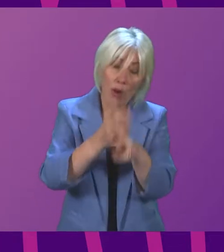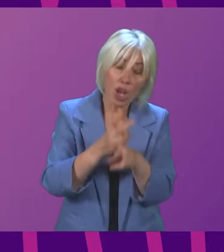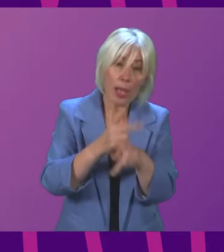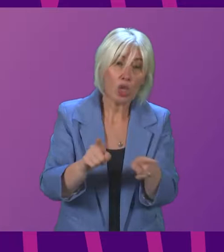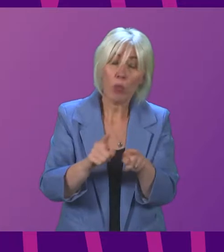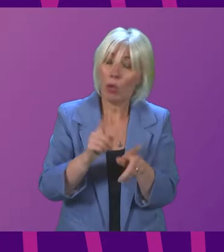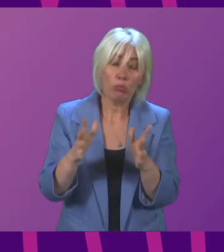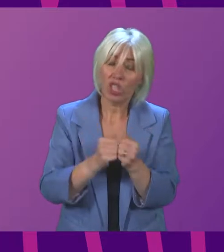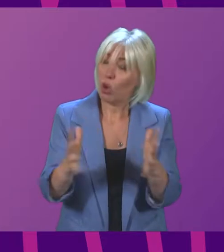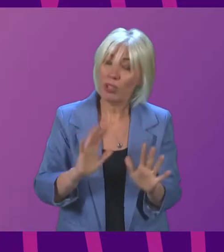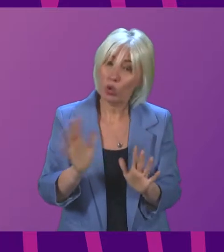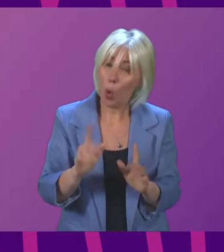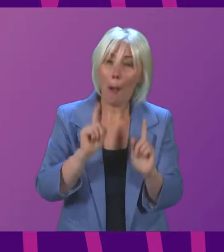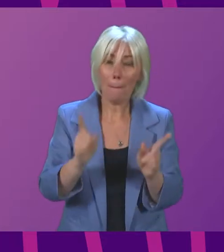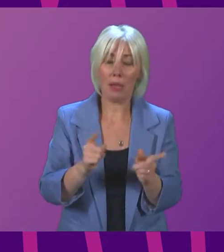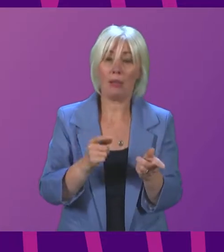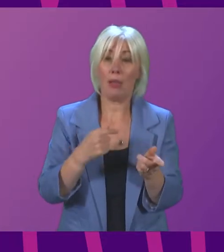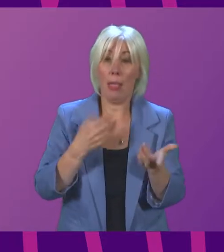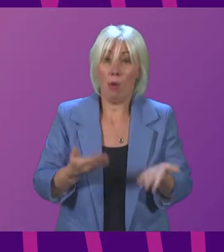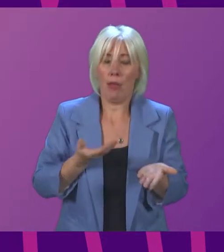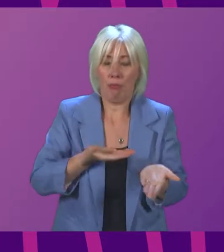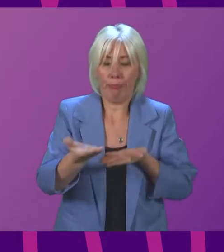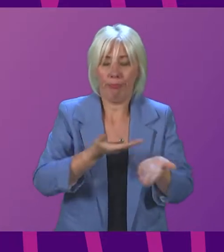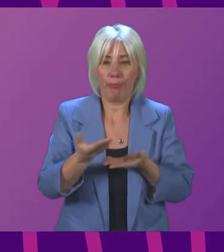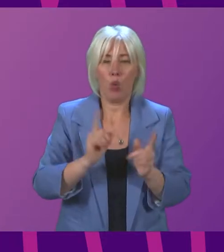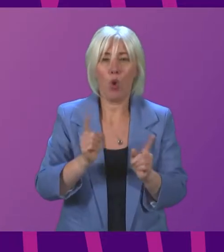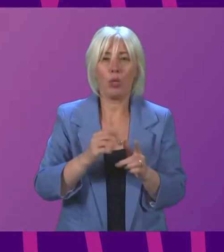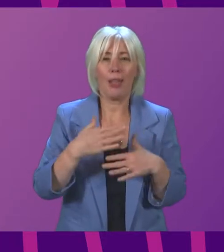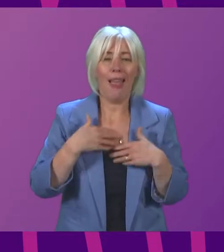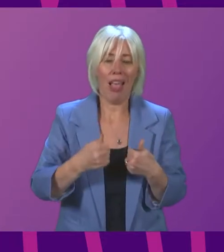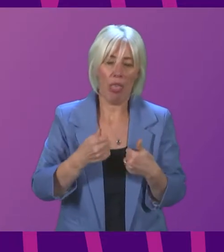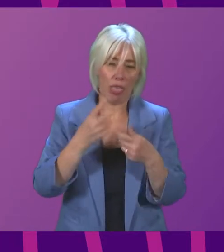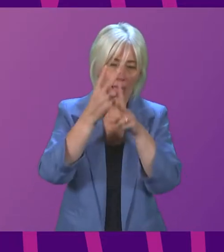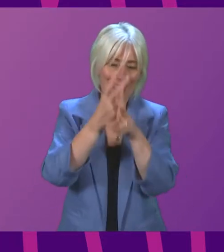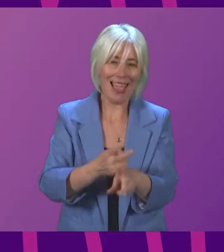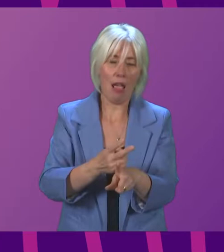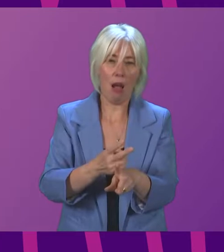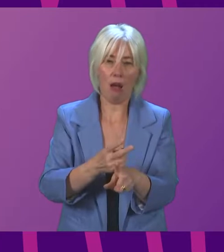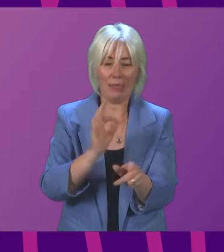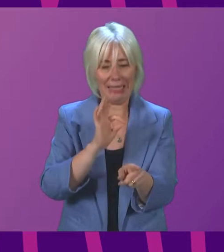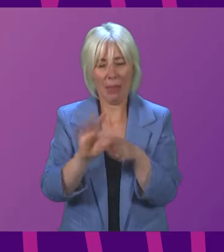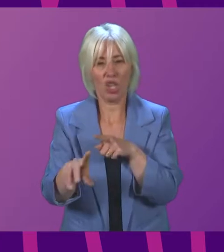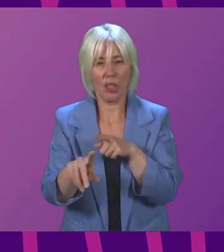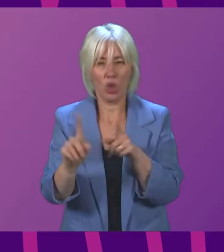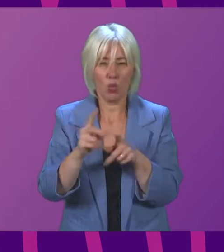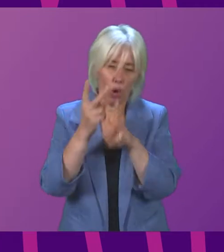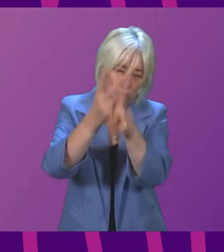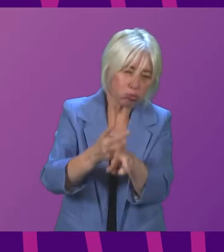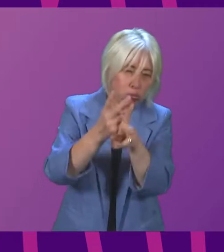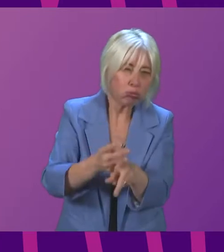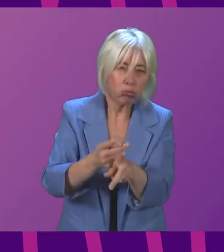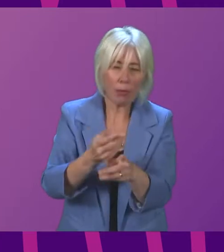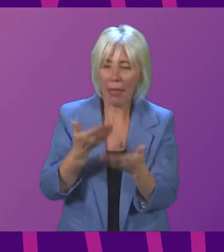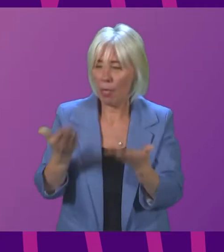to Fiona Hislop, I am in discussions at the moment around what healthcare services specialists should be regulated that aren't,